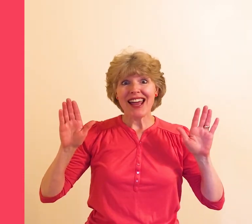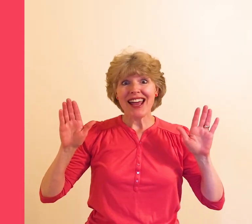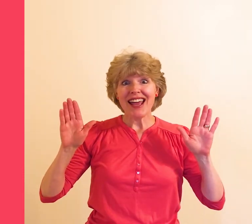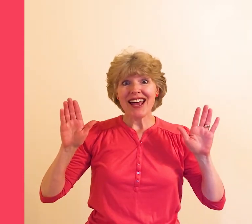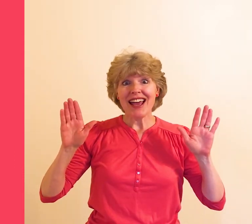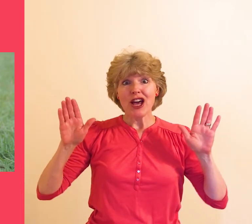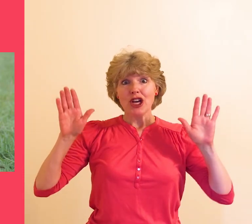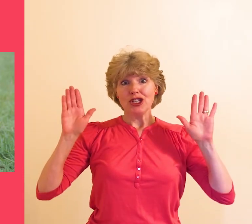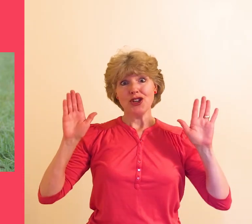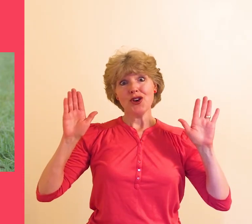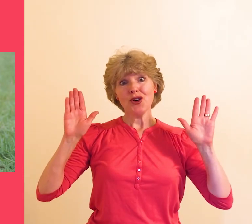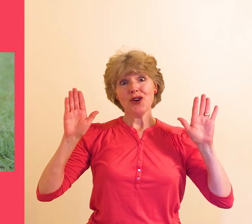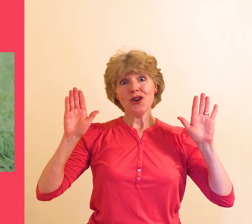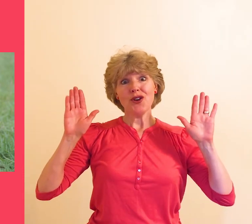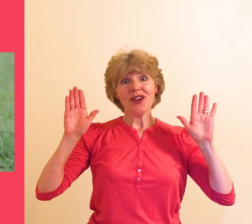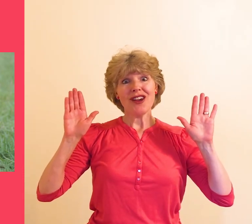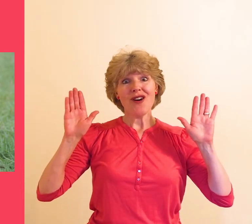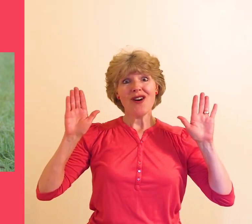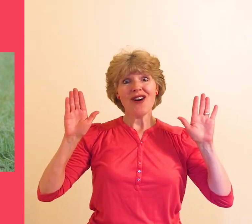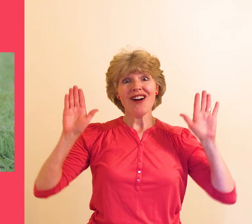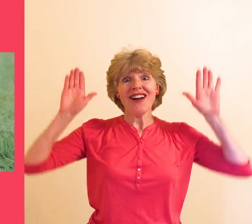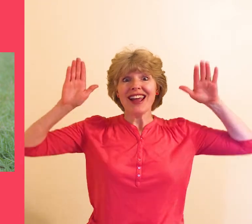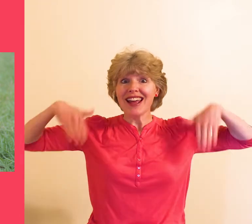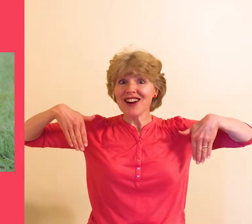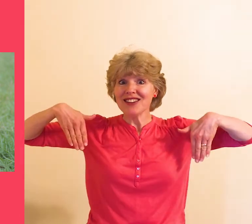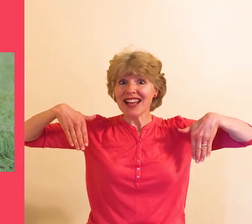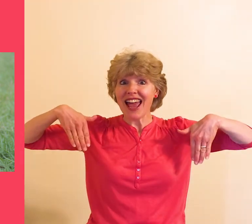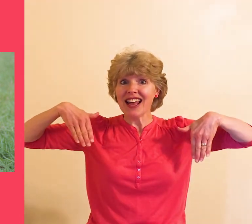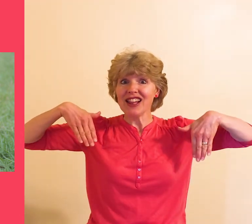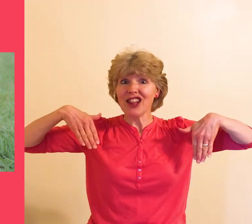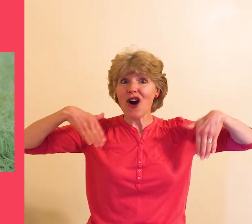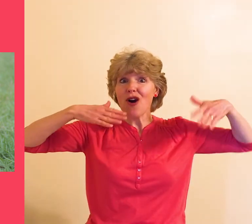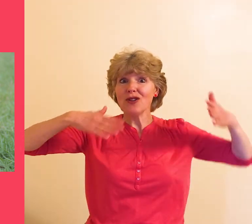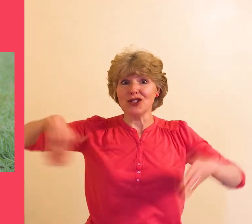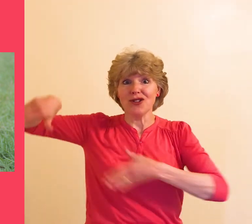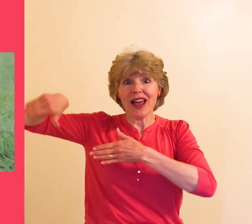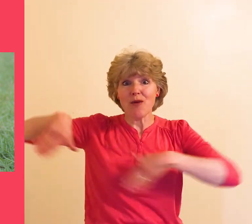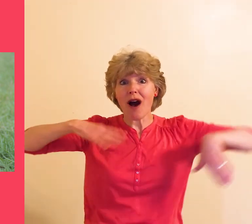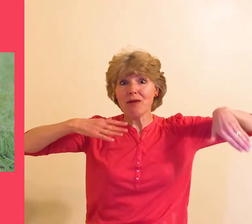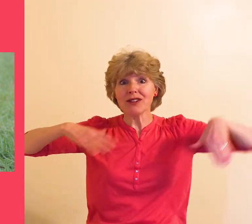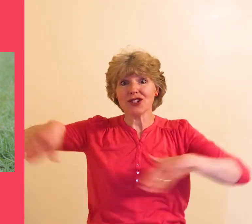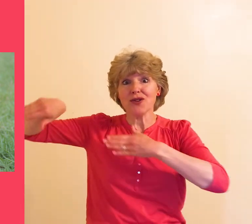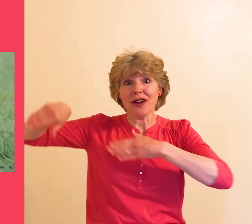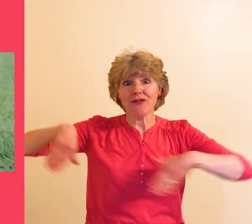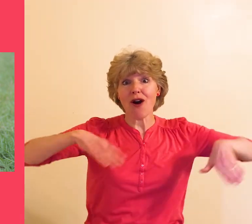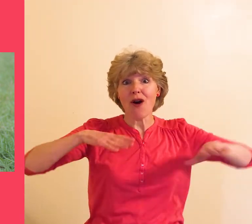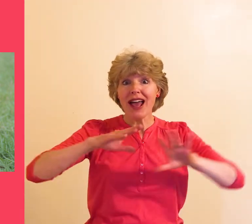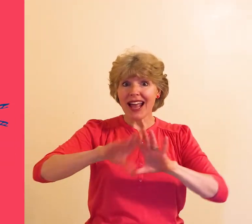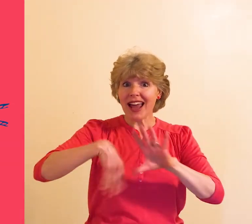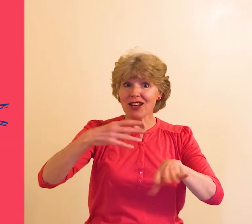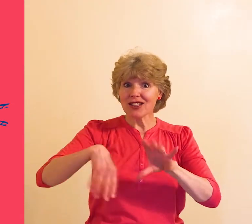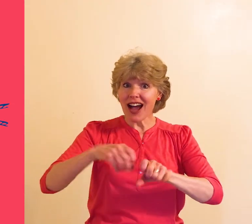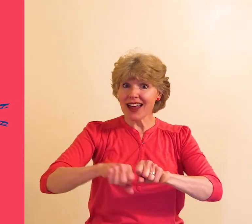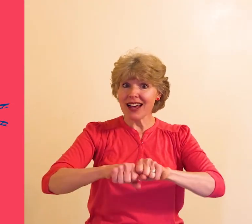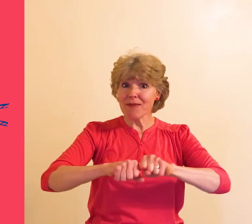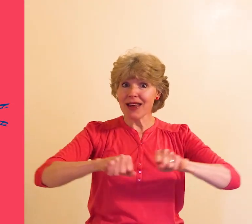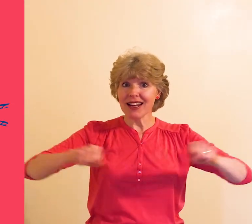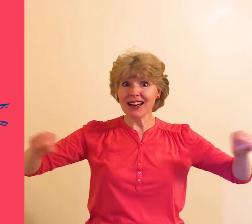do your ears hang low do they wobble to and fro can you tie them in a